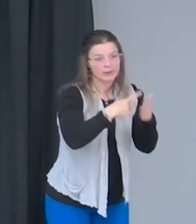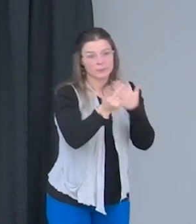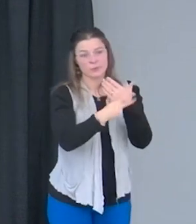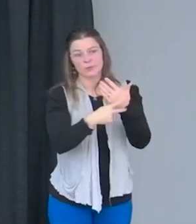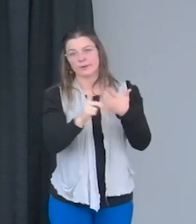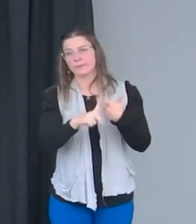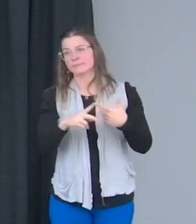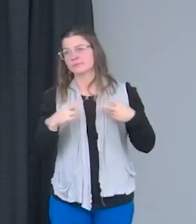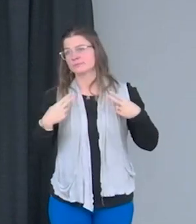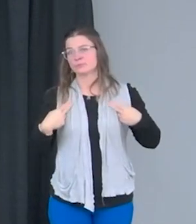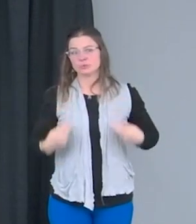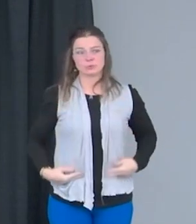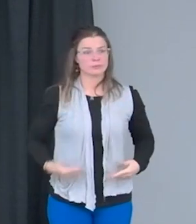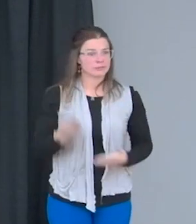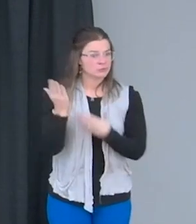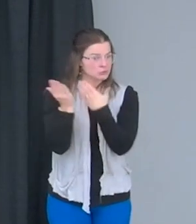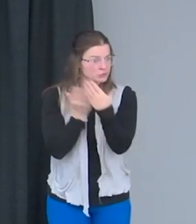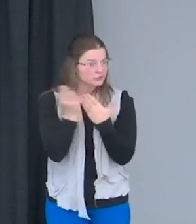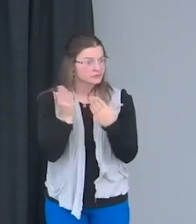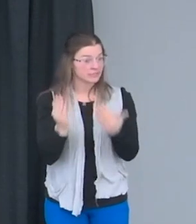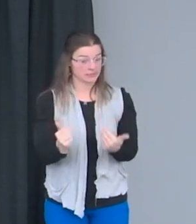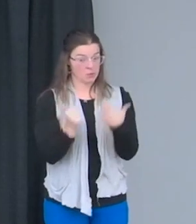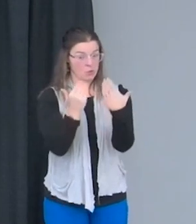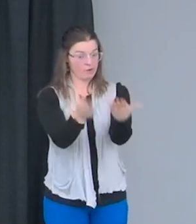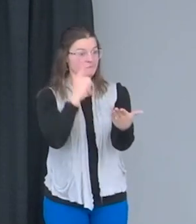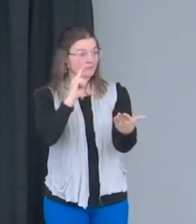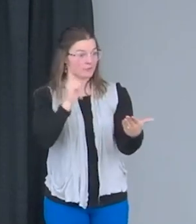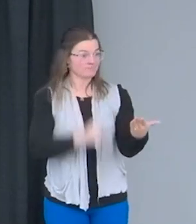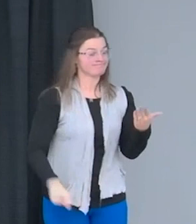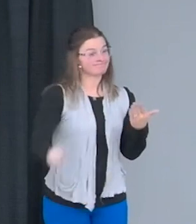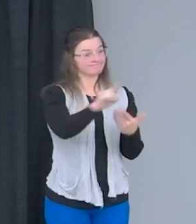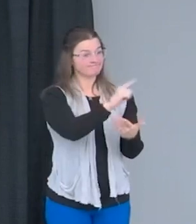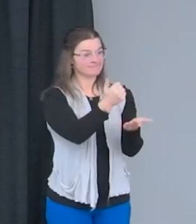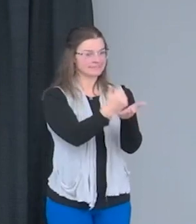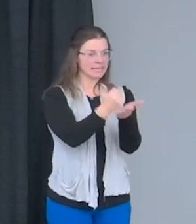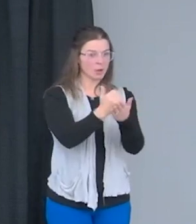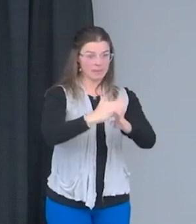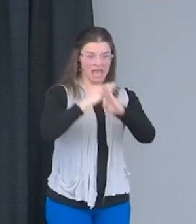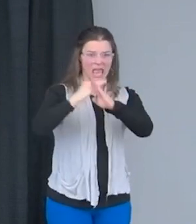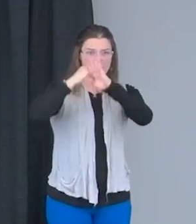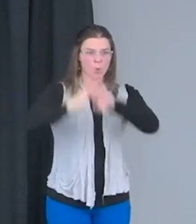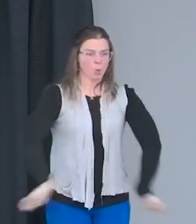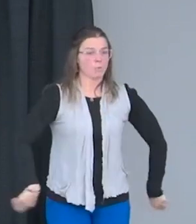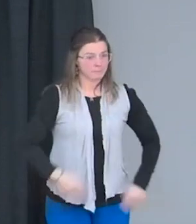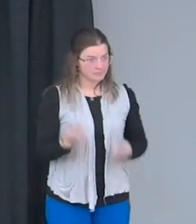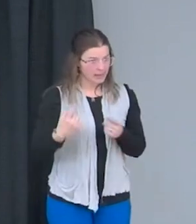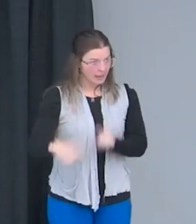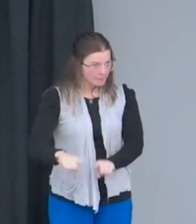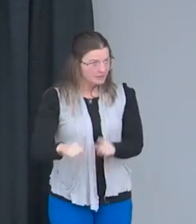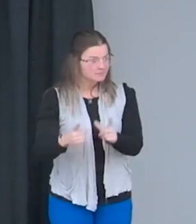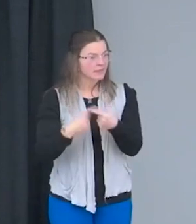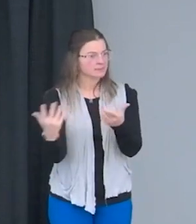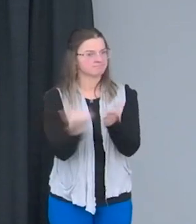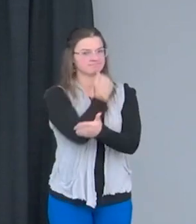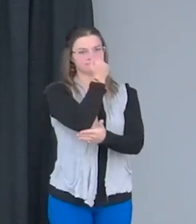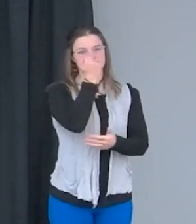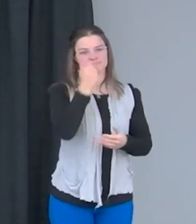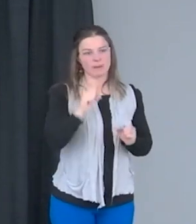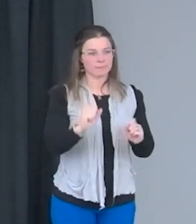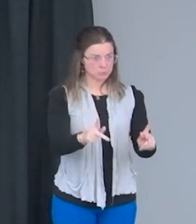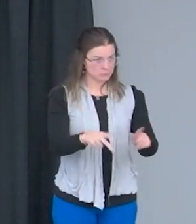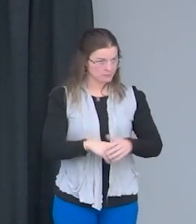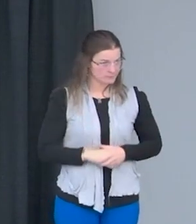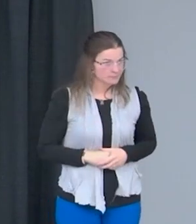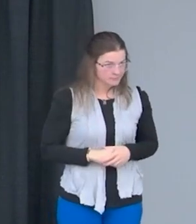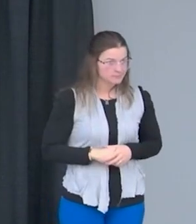services that we provide to folks to help them get over their barriers to be able to take advantage of their opportunities.